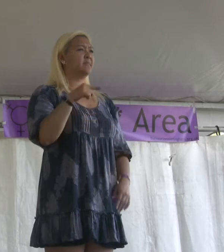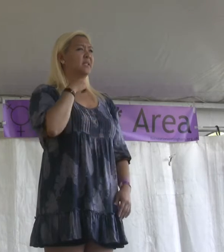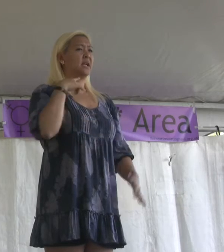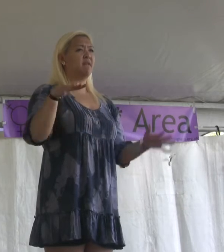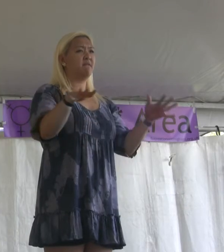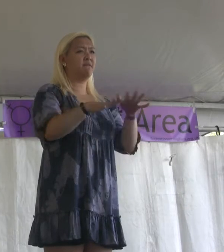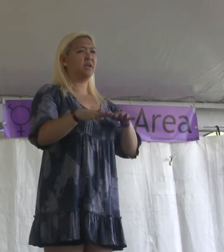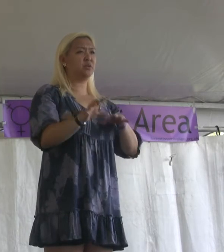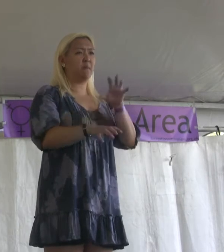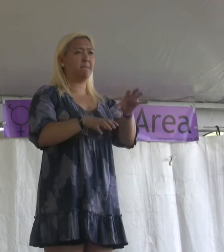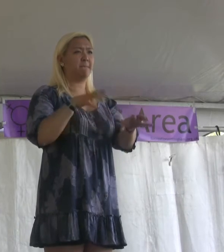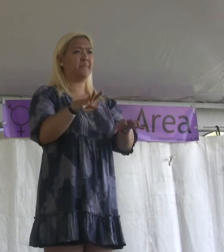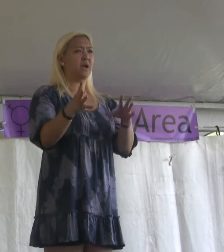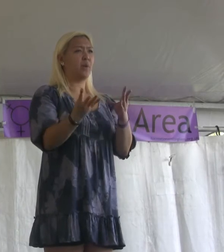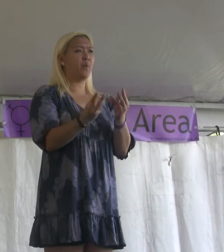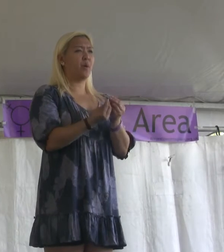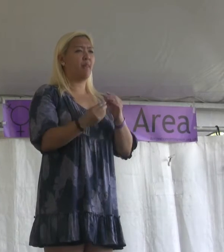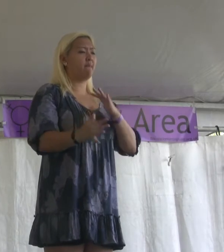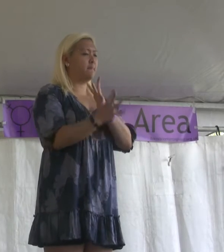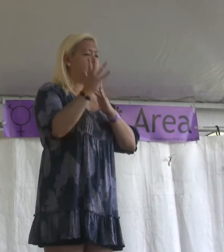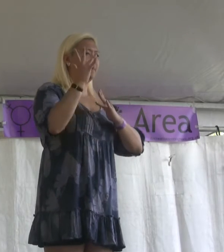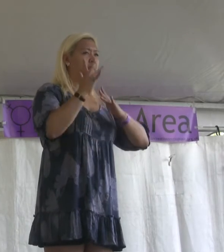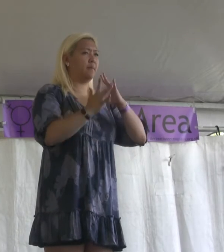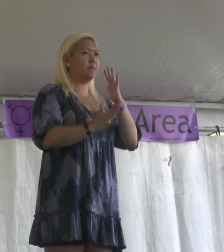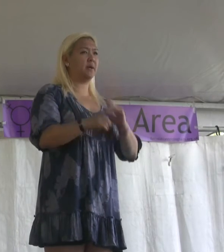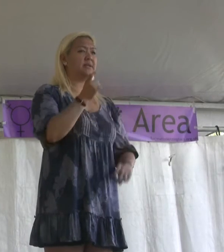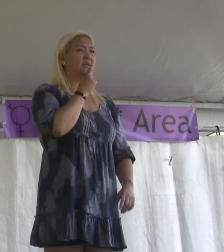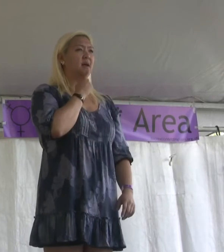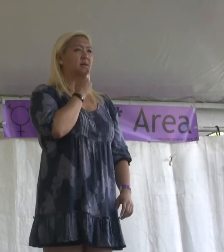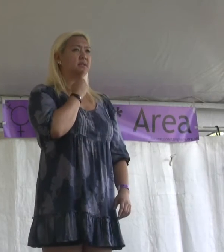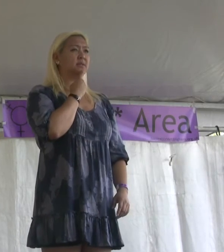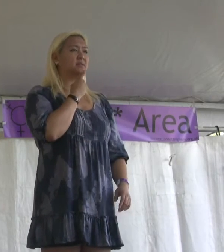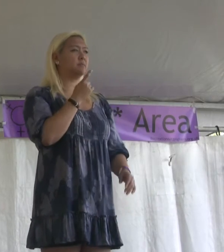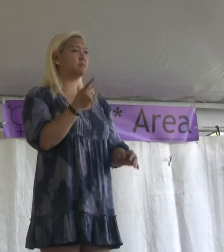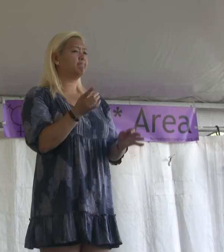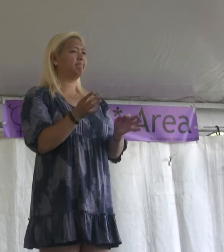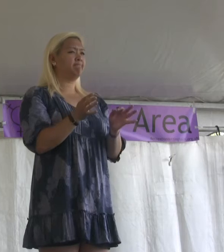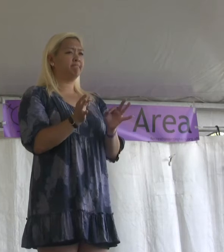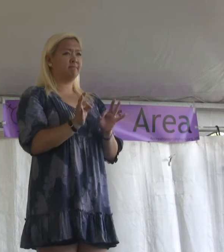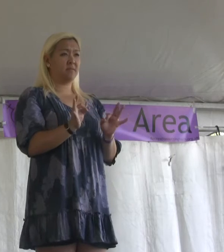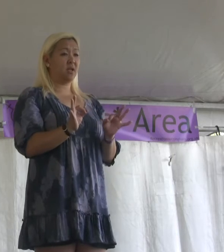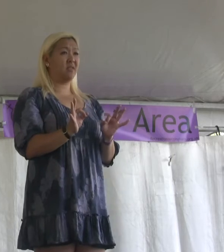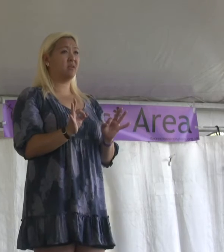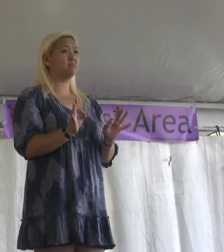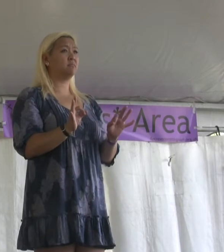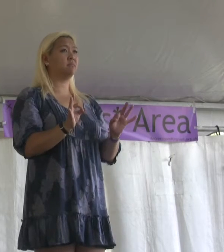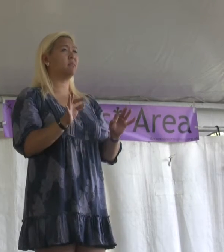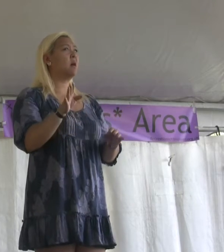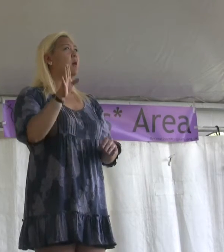embers and lead And nothing but the sound of rain Bent